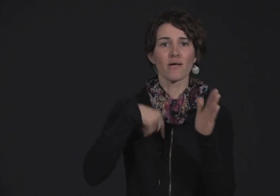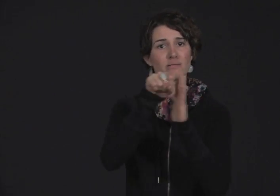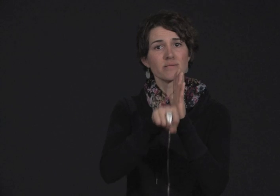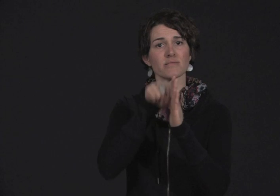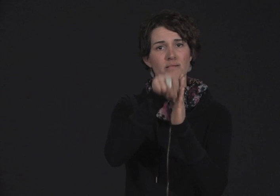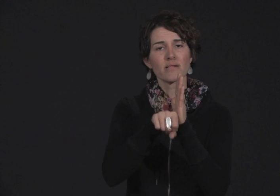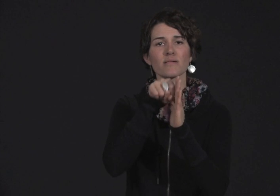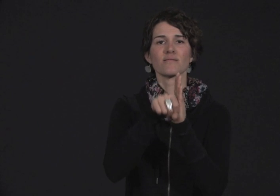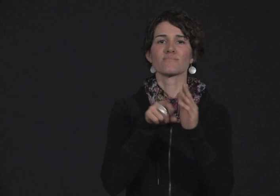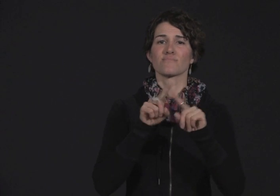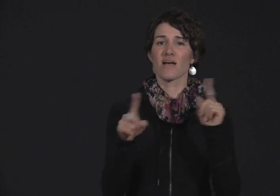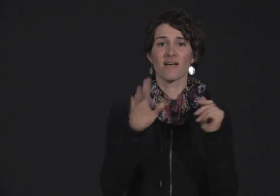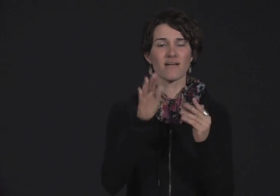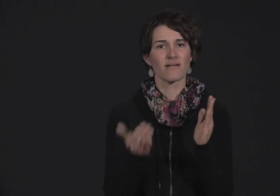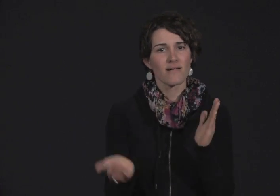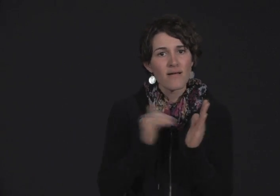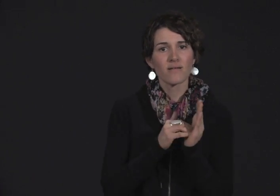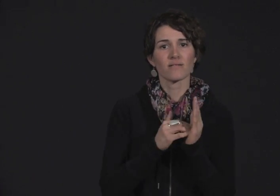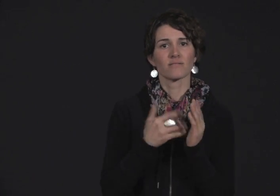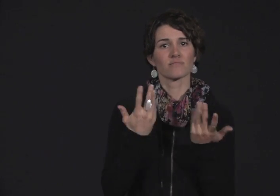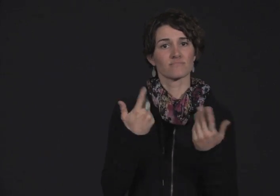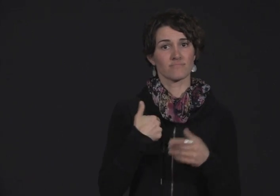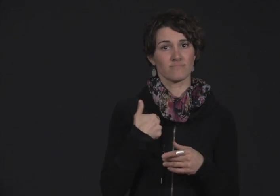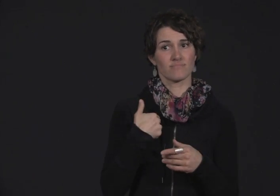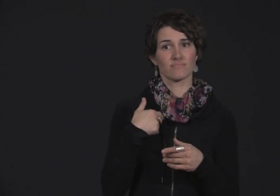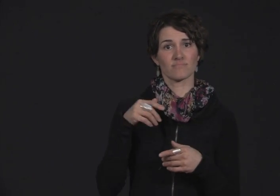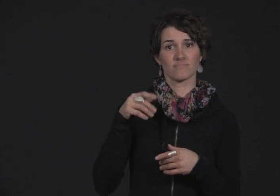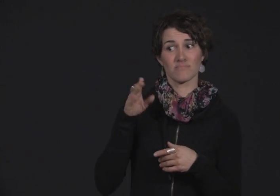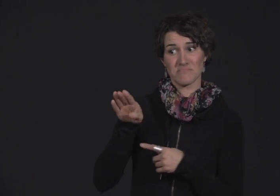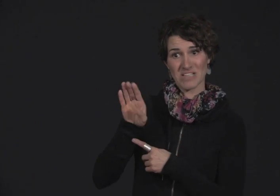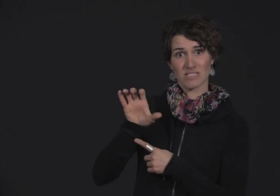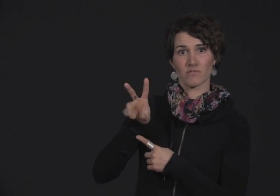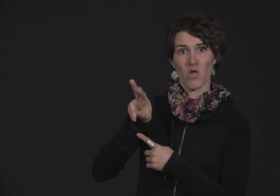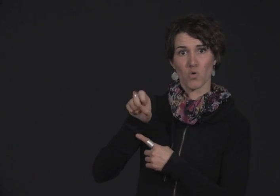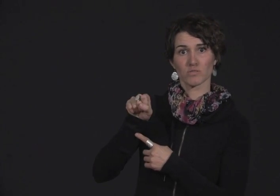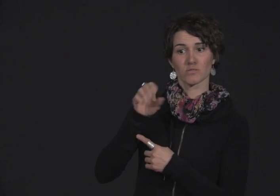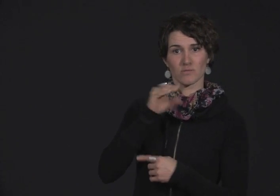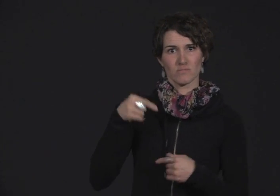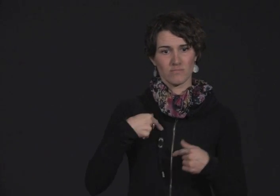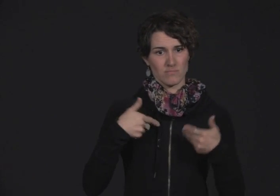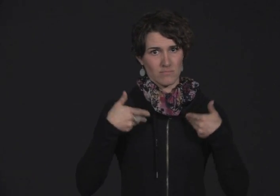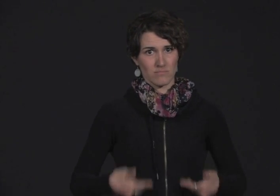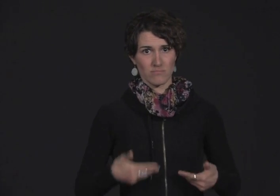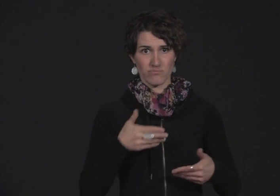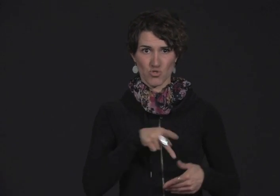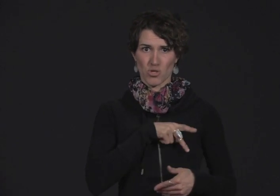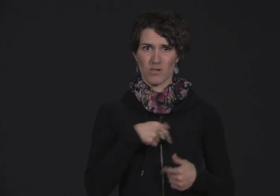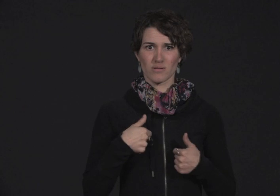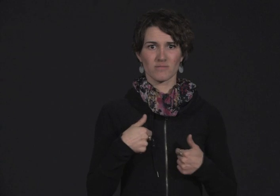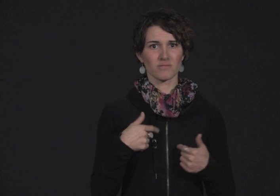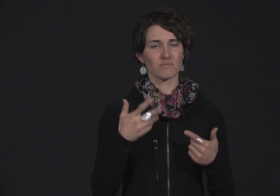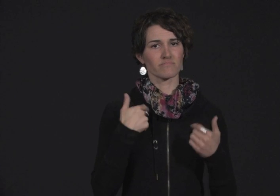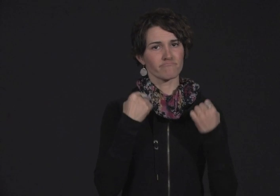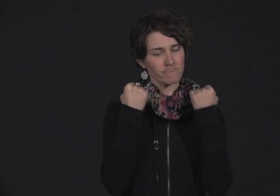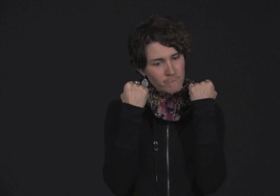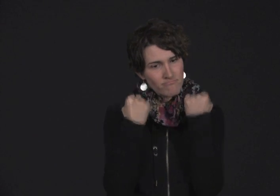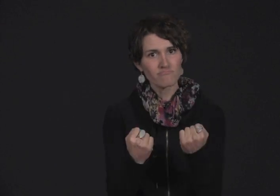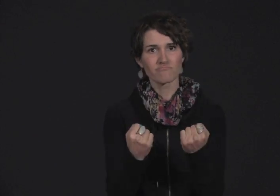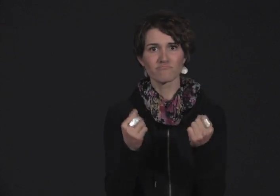And I know I'm repeating myself, but I need to say it again. The BC VRS, and me personally, I